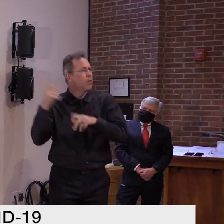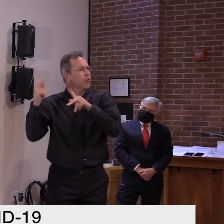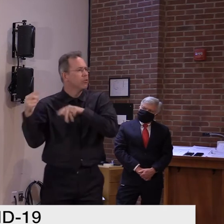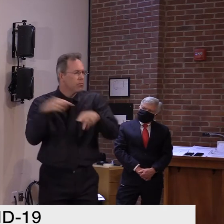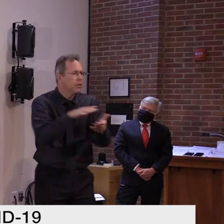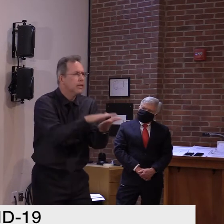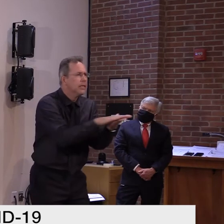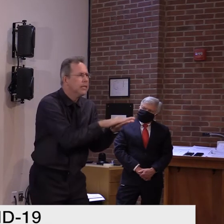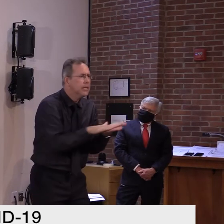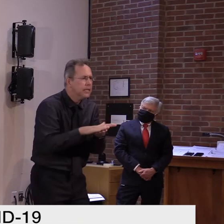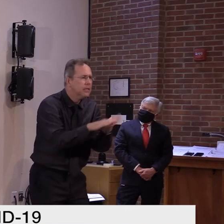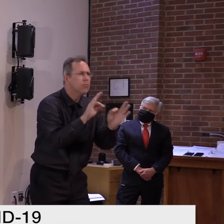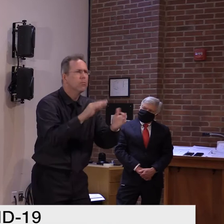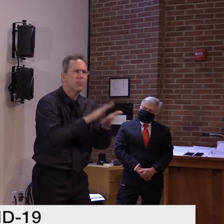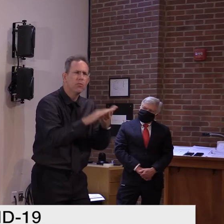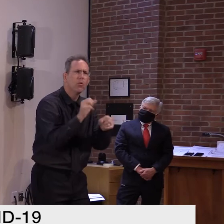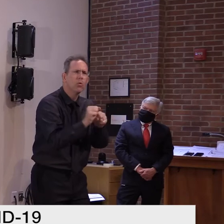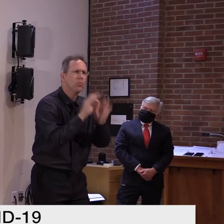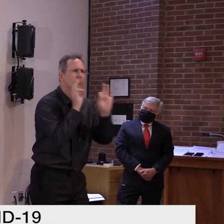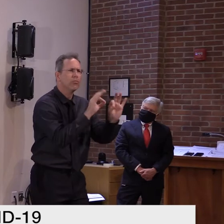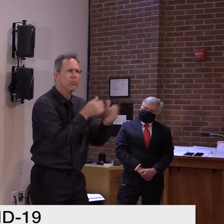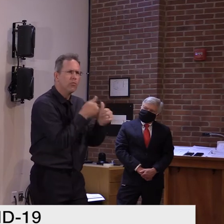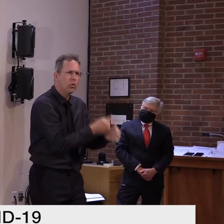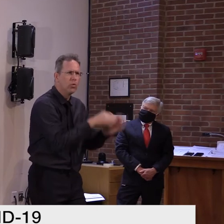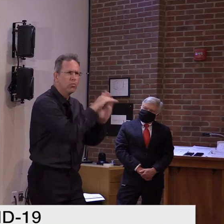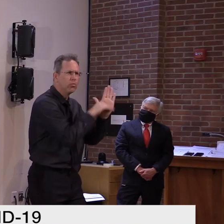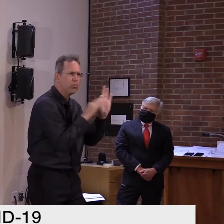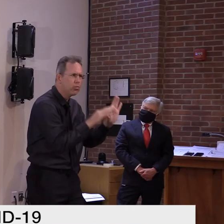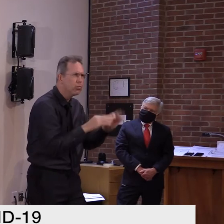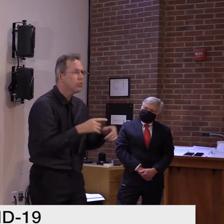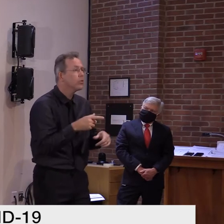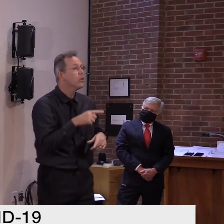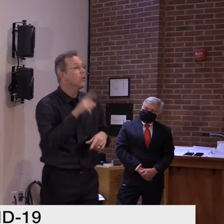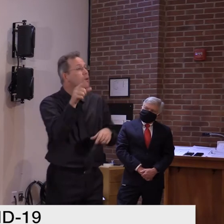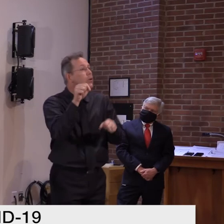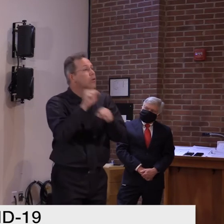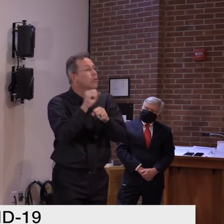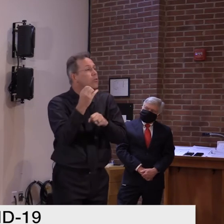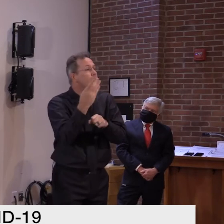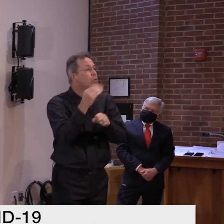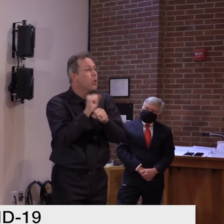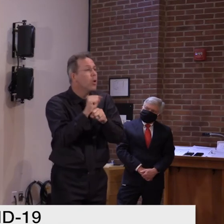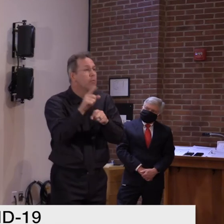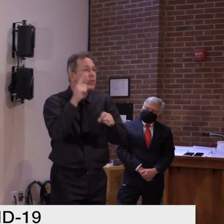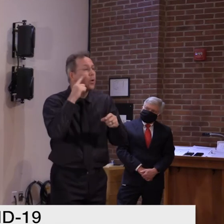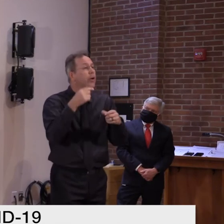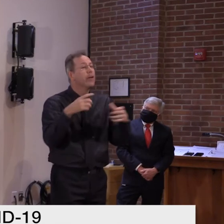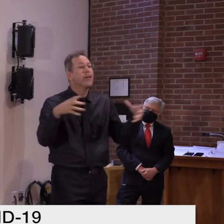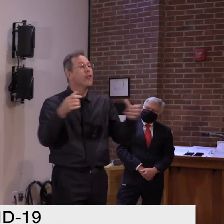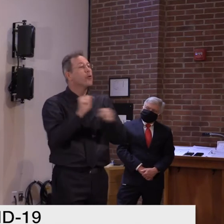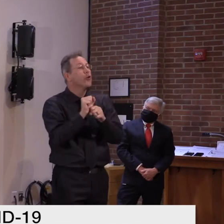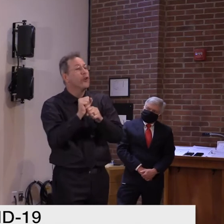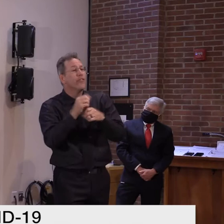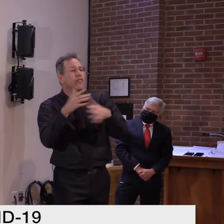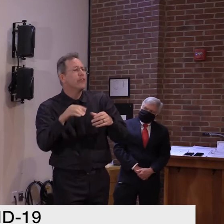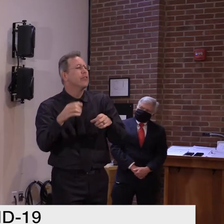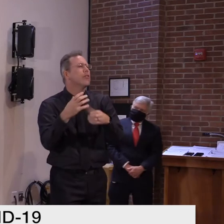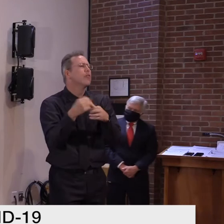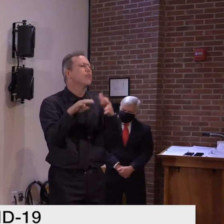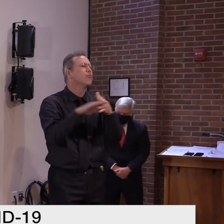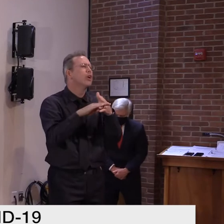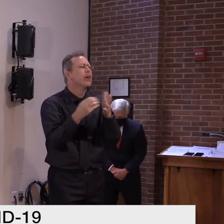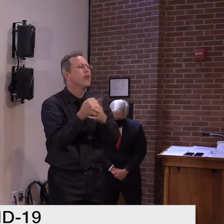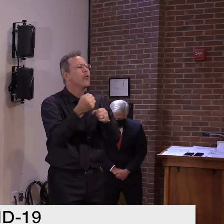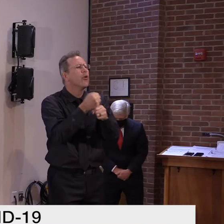um, you don't have coffee breaks, like in my story, with everybody who you work with. Uh,